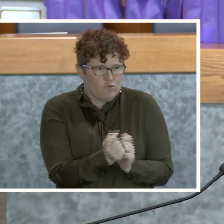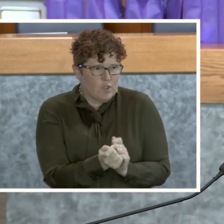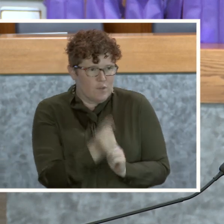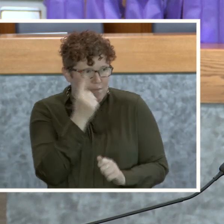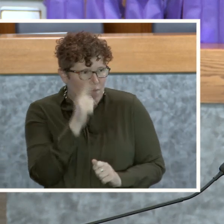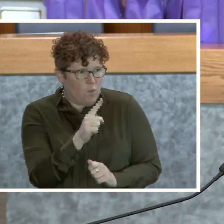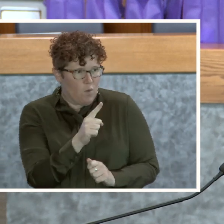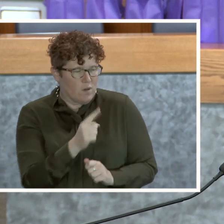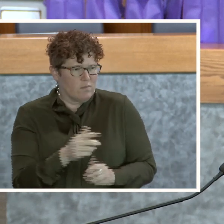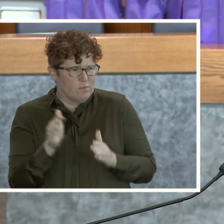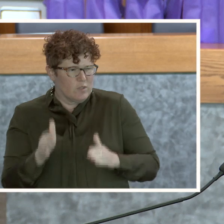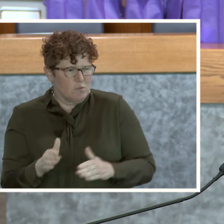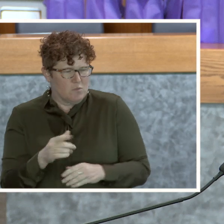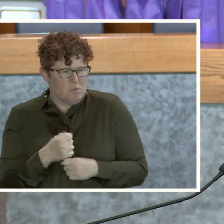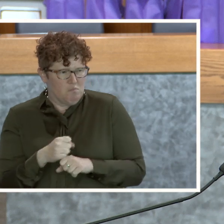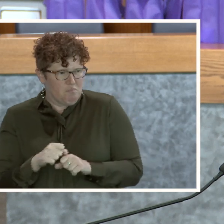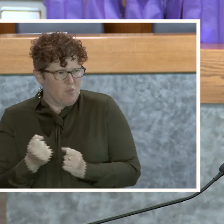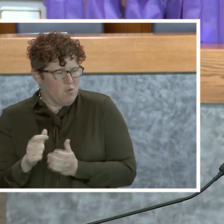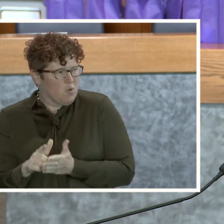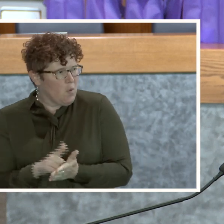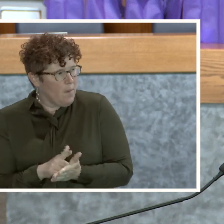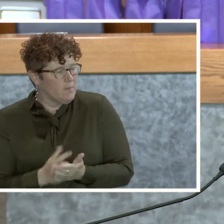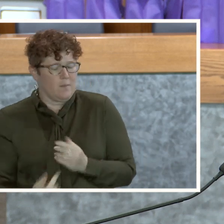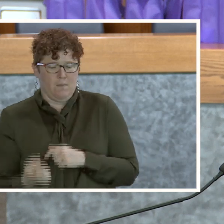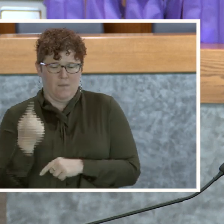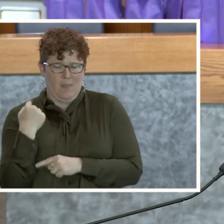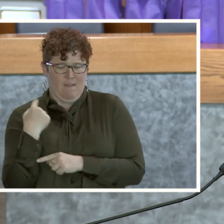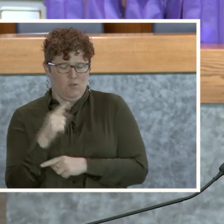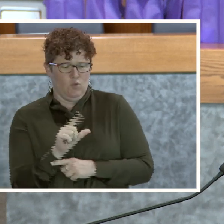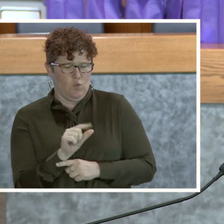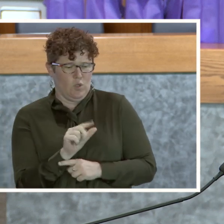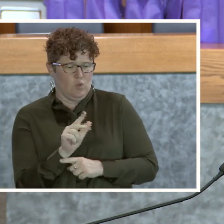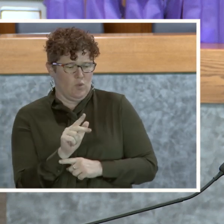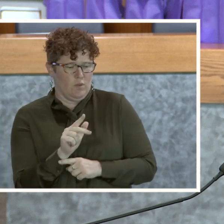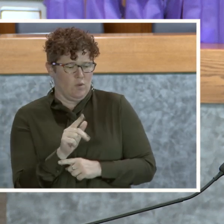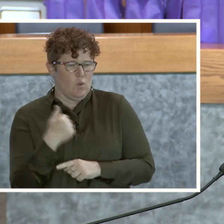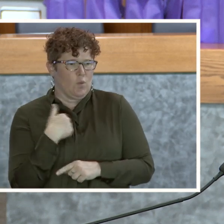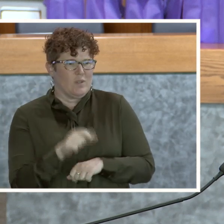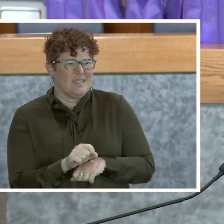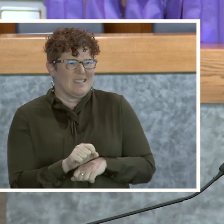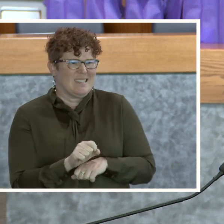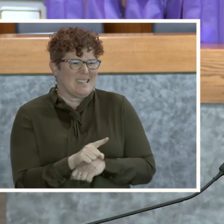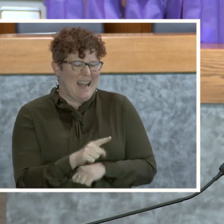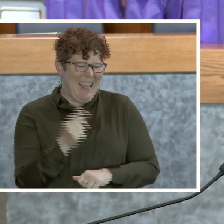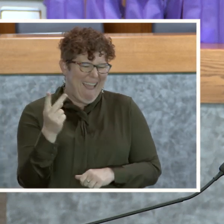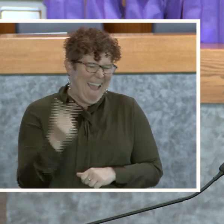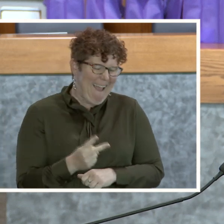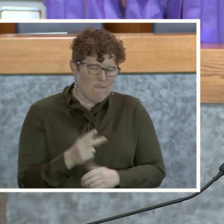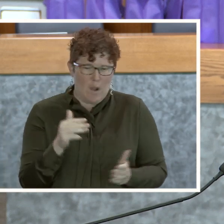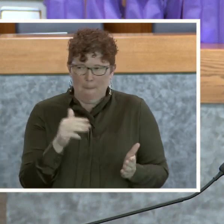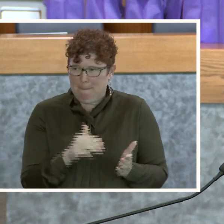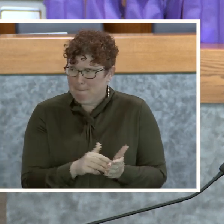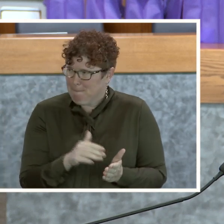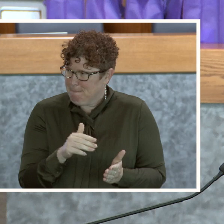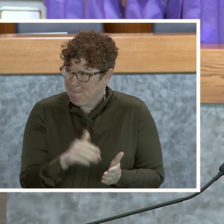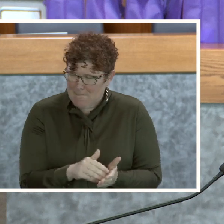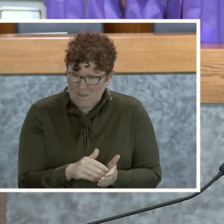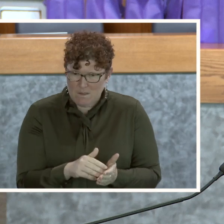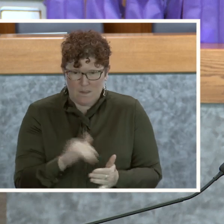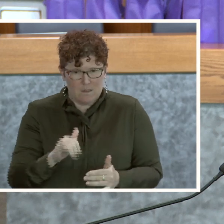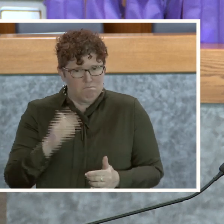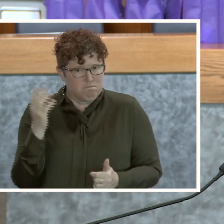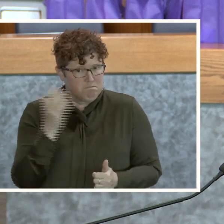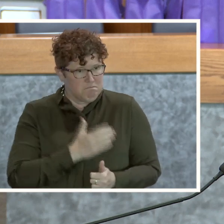offenders. Last year in 2023, we sent out over half a million. Isn't that